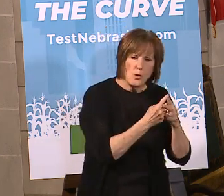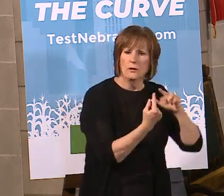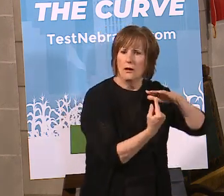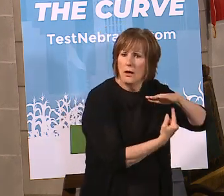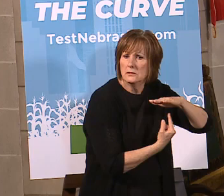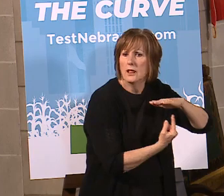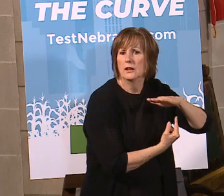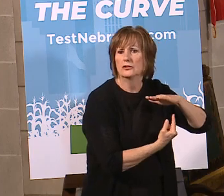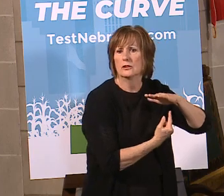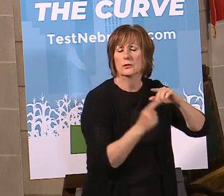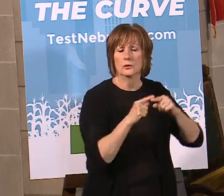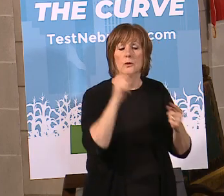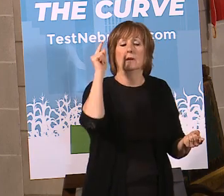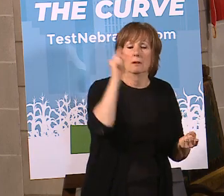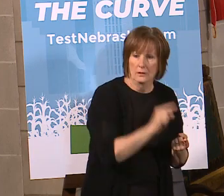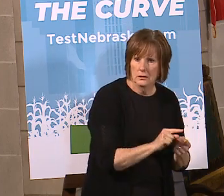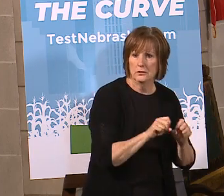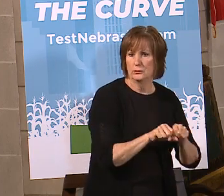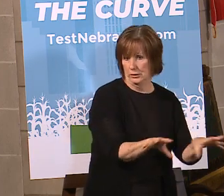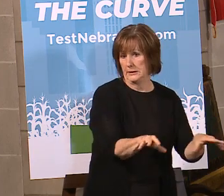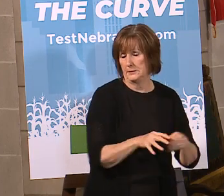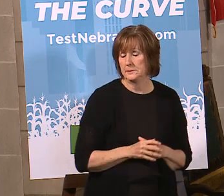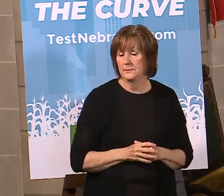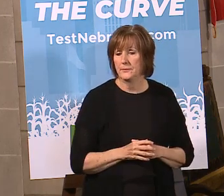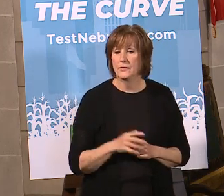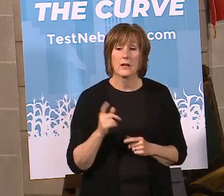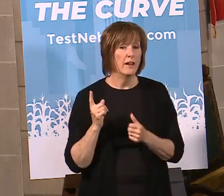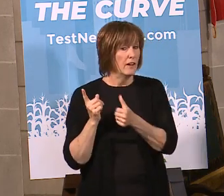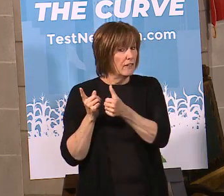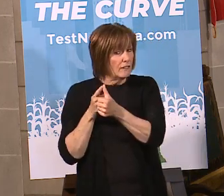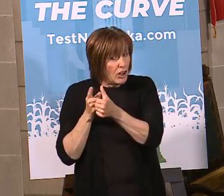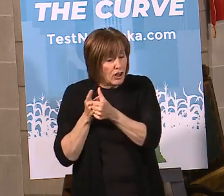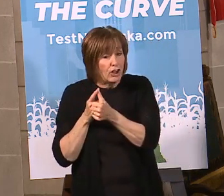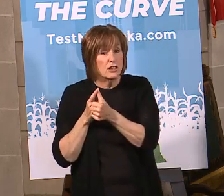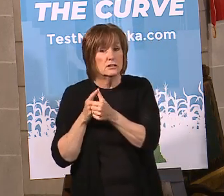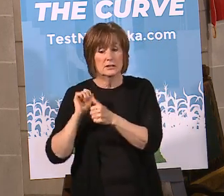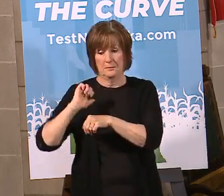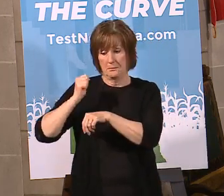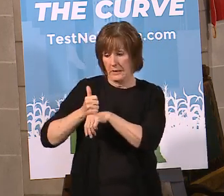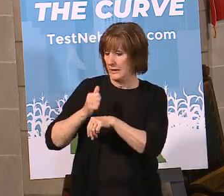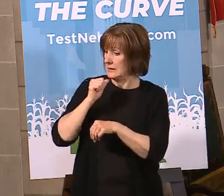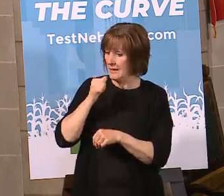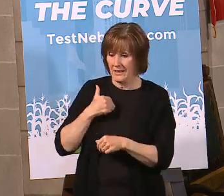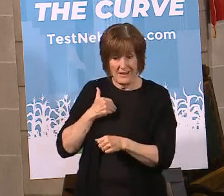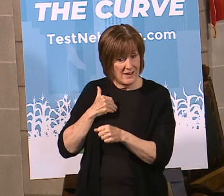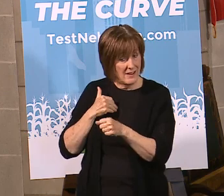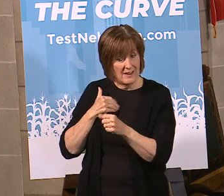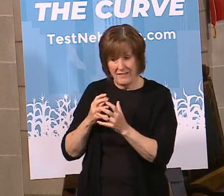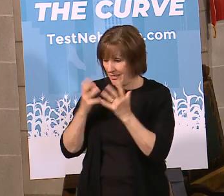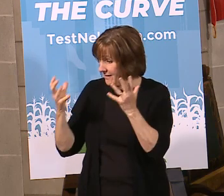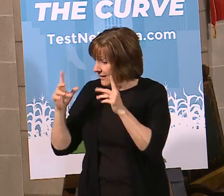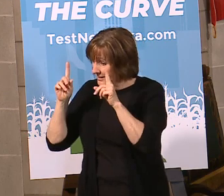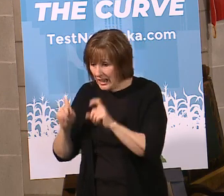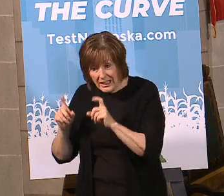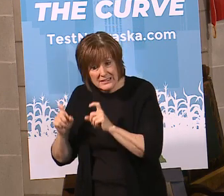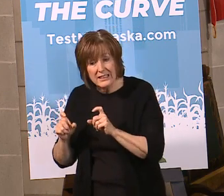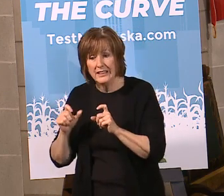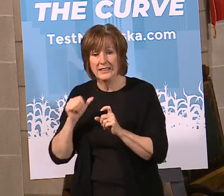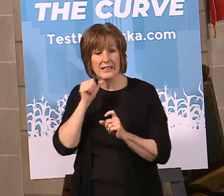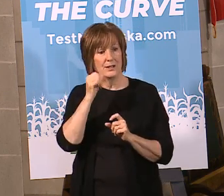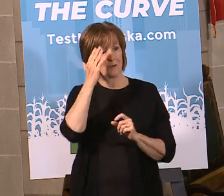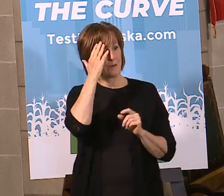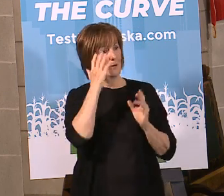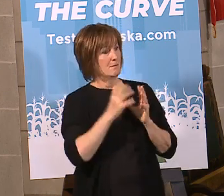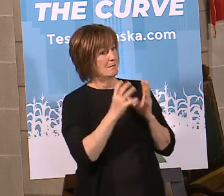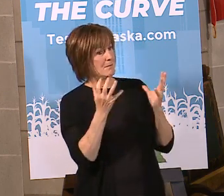isolation to slow the spread of the virus. So what we did at first was based upon the fact that we didn't have a lot of testing and we still didn't know a lot